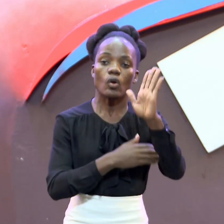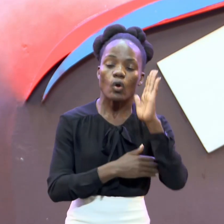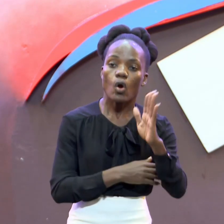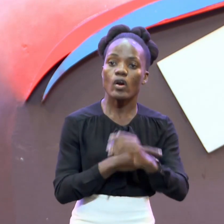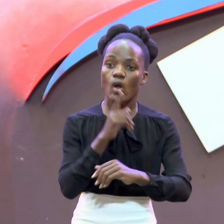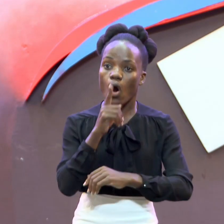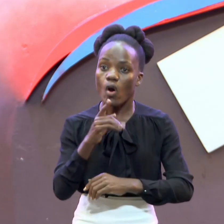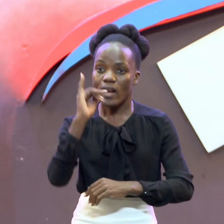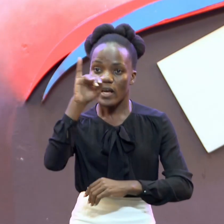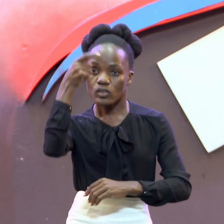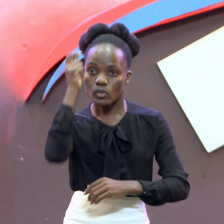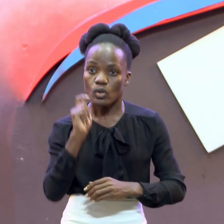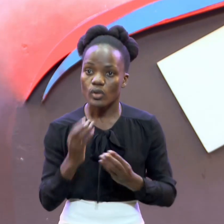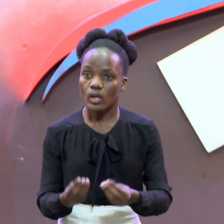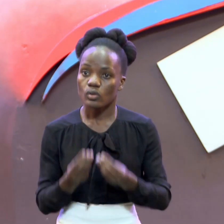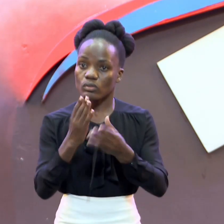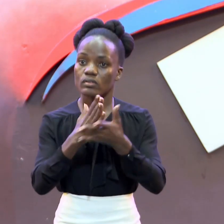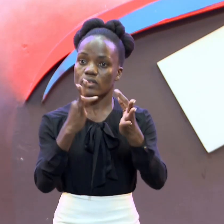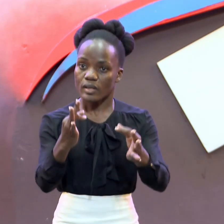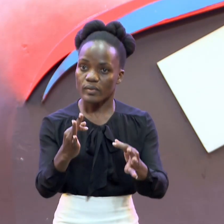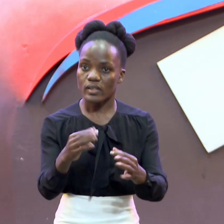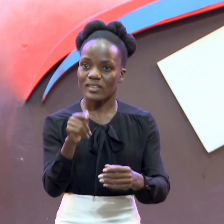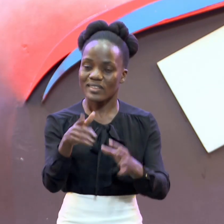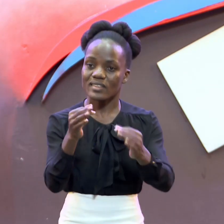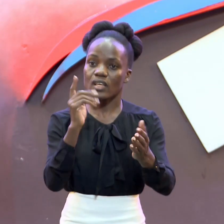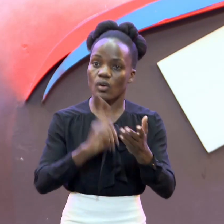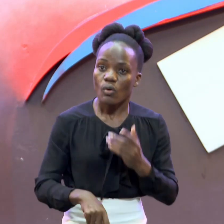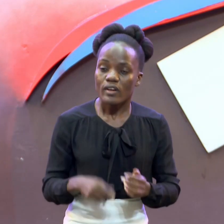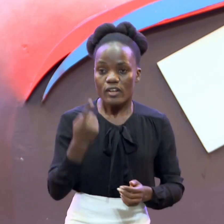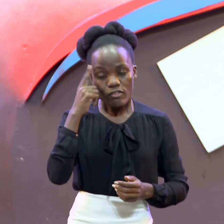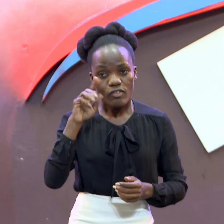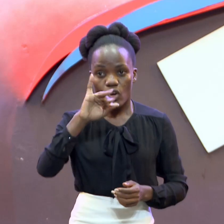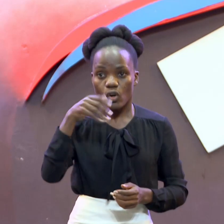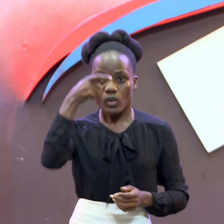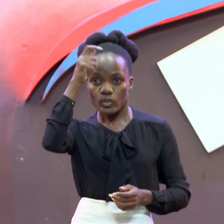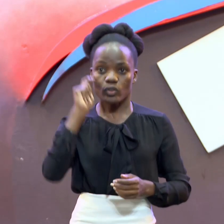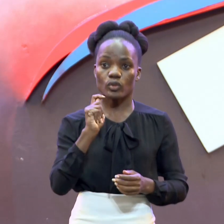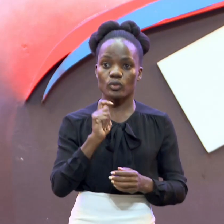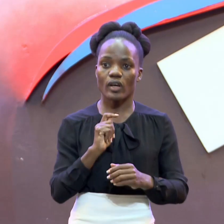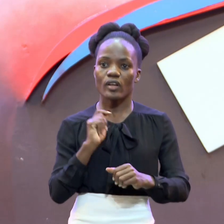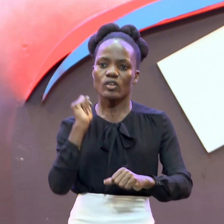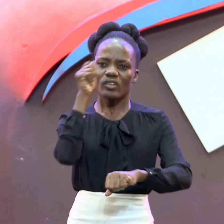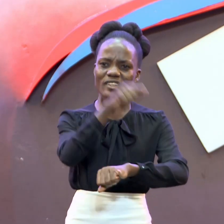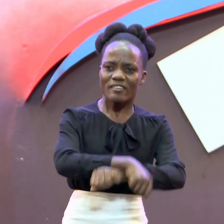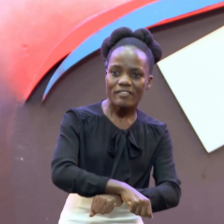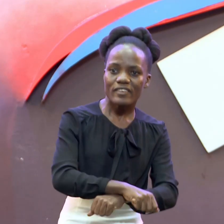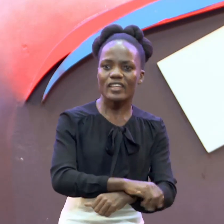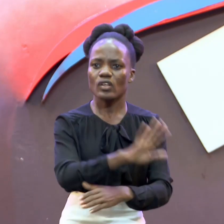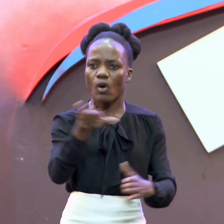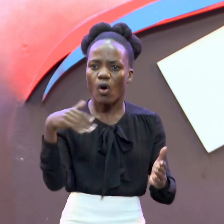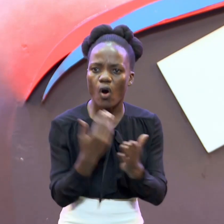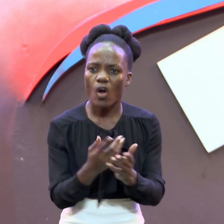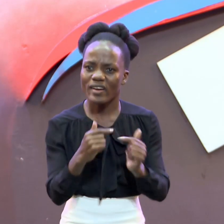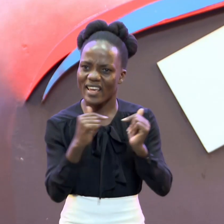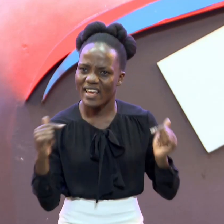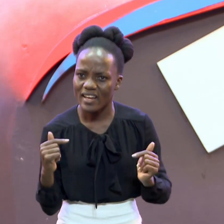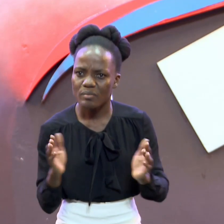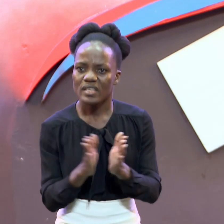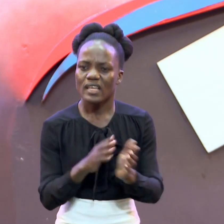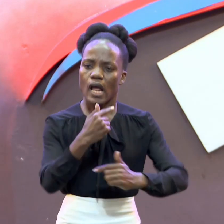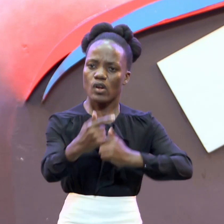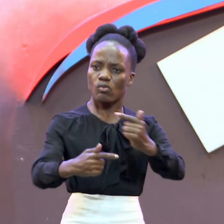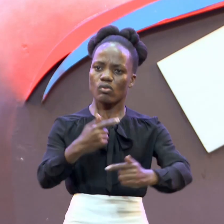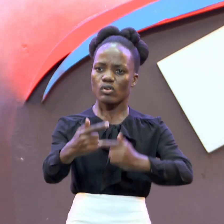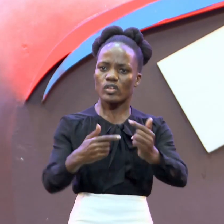In order for him To prosper In order for him To be able To move on In order for him To